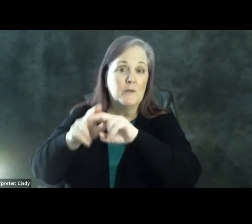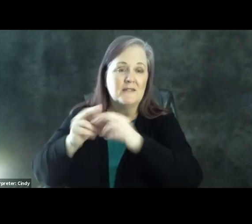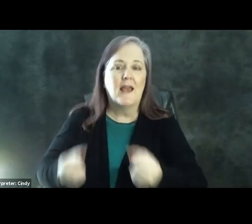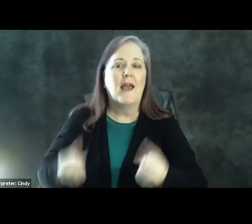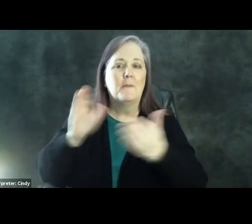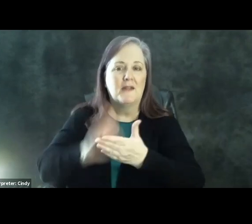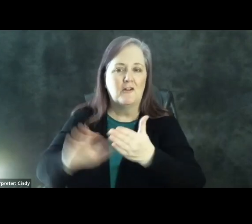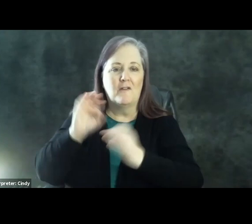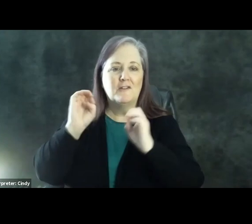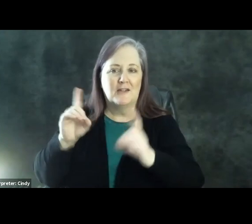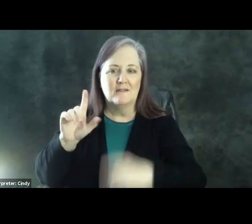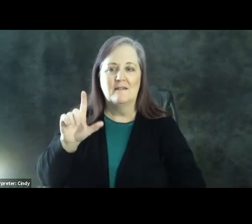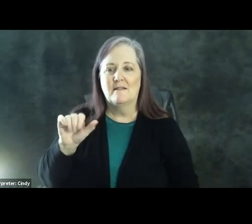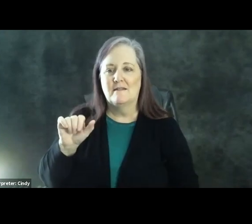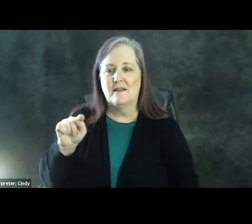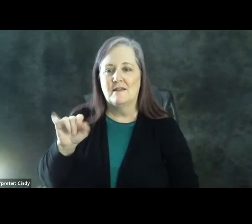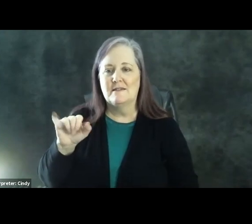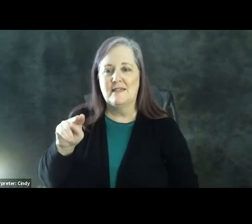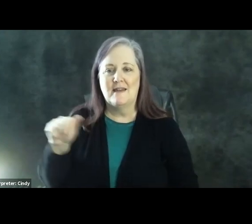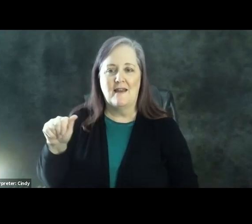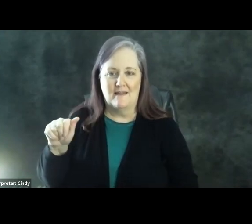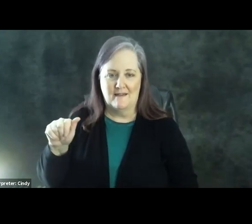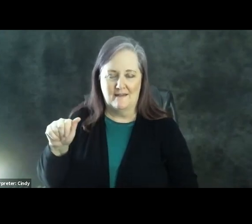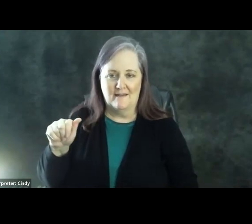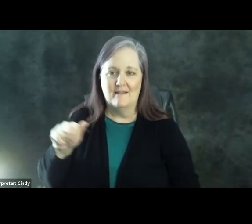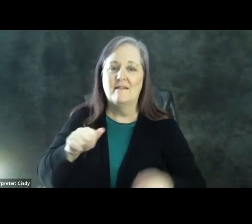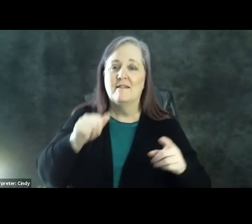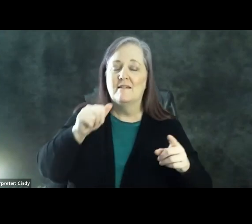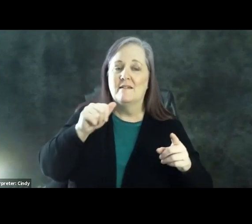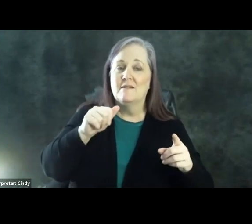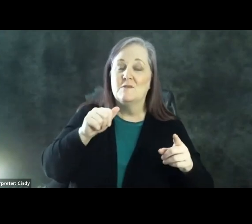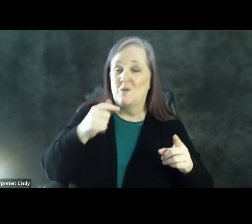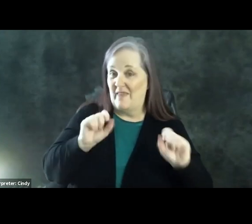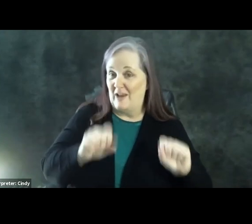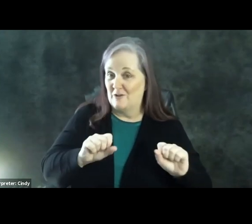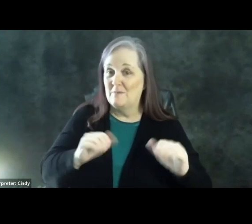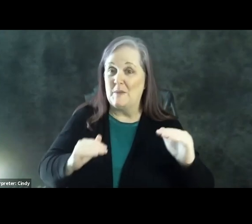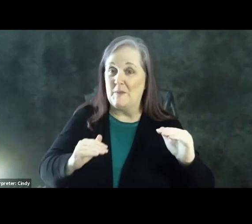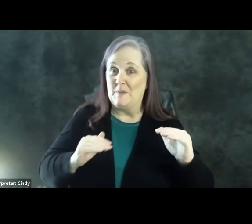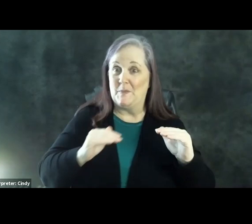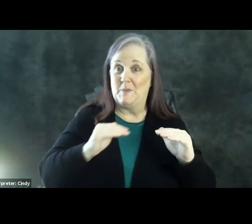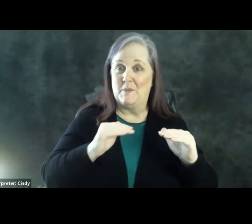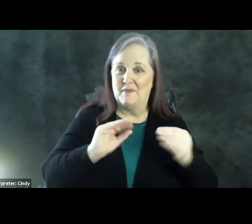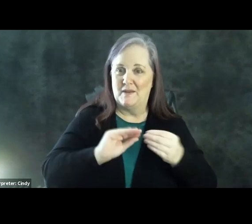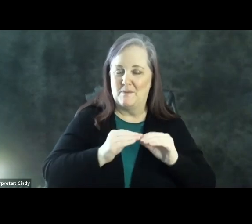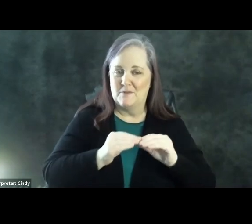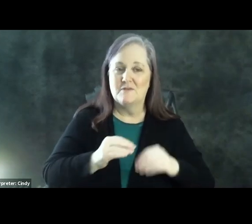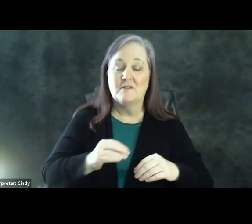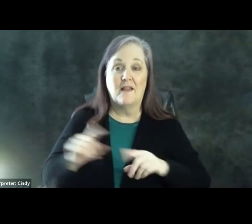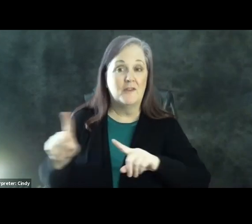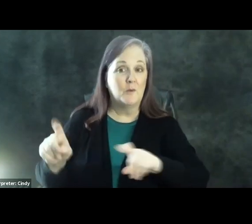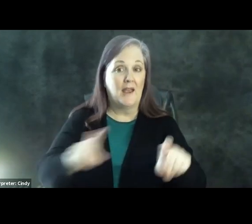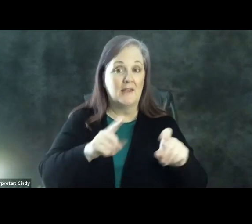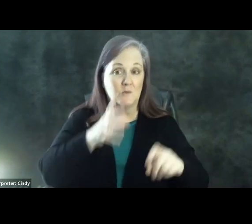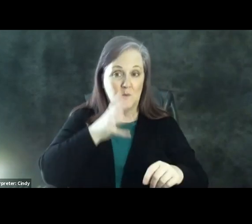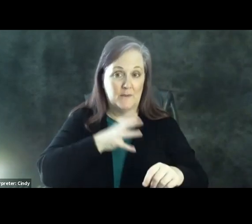college educated Latinas. So some people speculate that this could be driving some of that gender gap. And when women are pulled, Latinas are